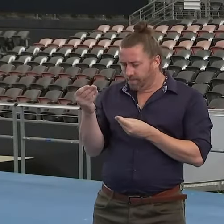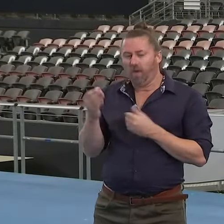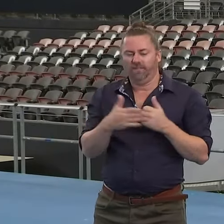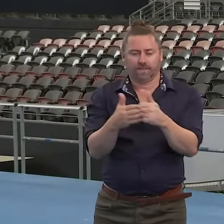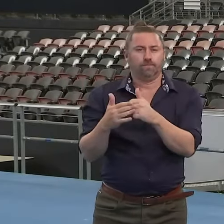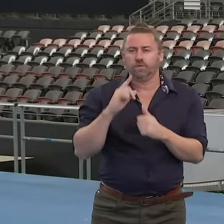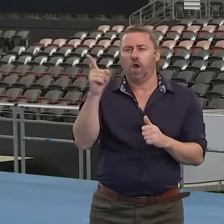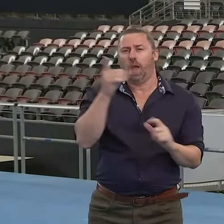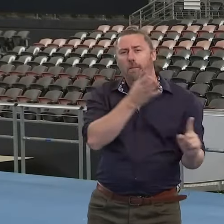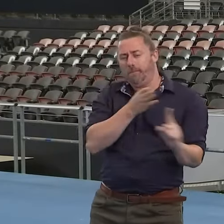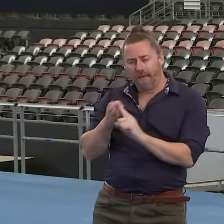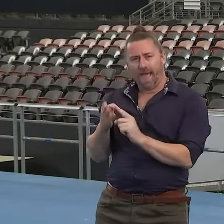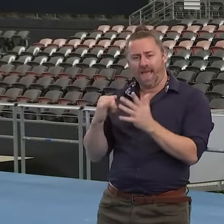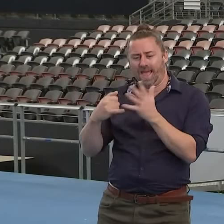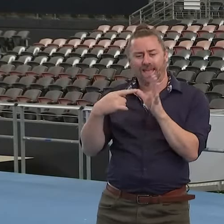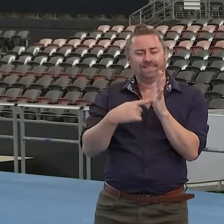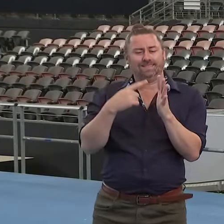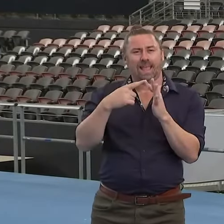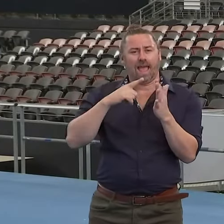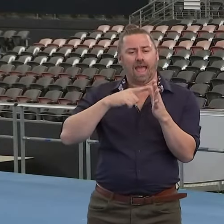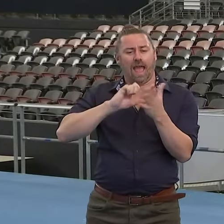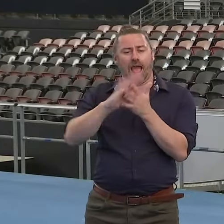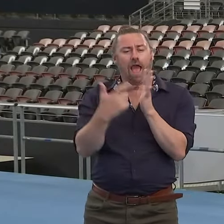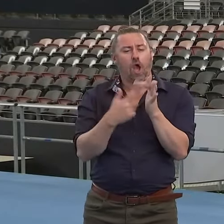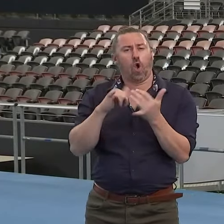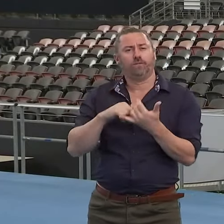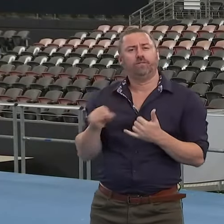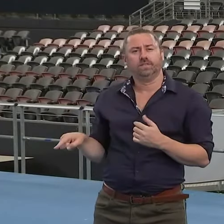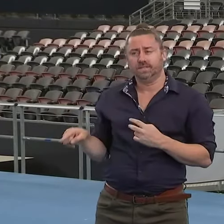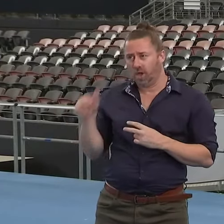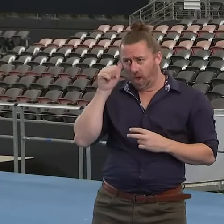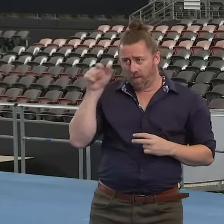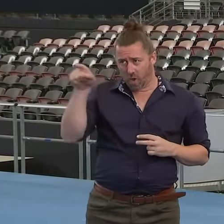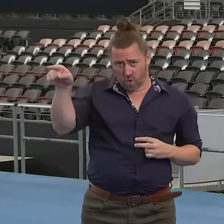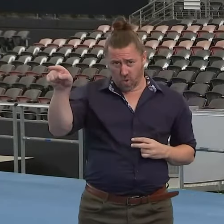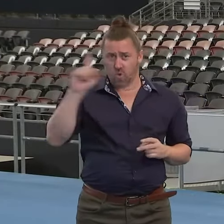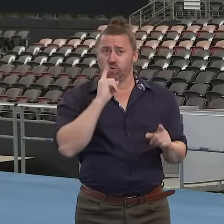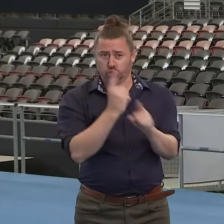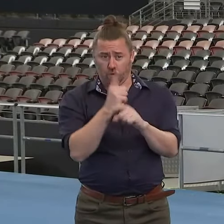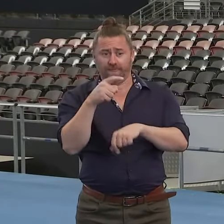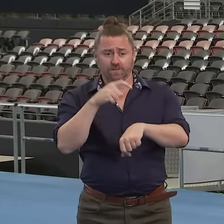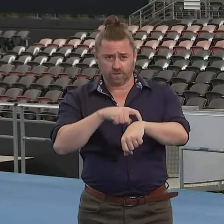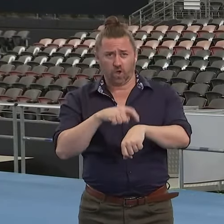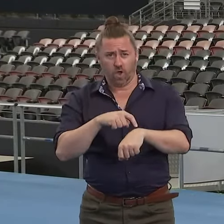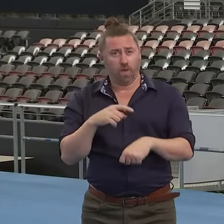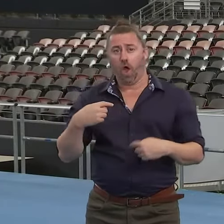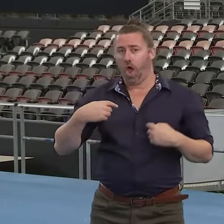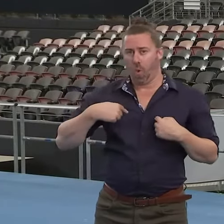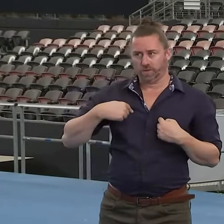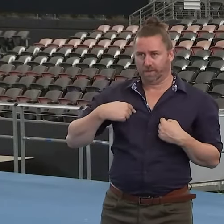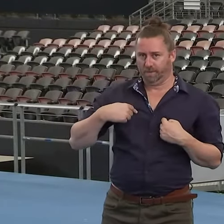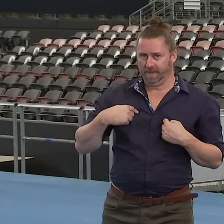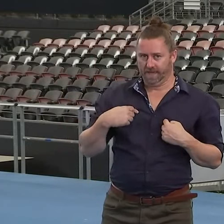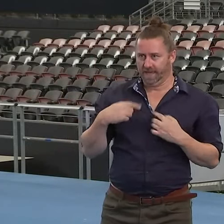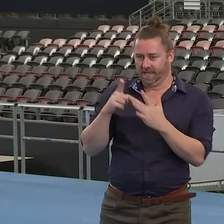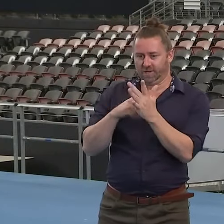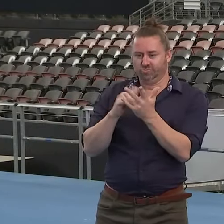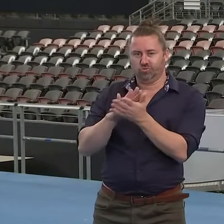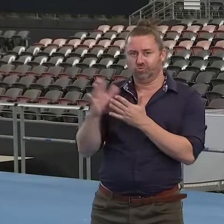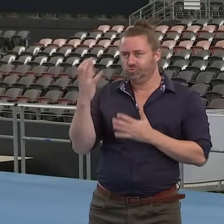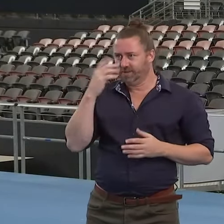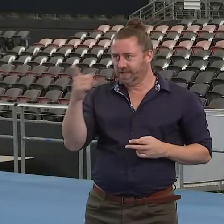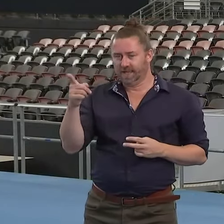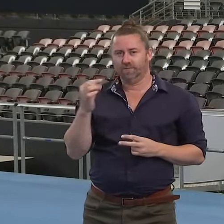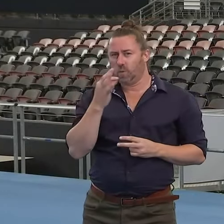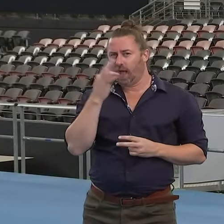state archivist reports, I've been falsely commissioned that report. I remember you distinctly talking about it at the time. Yeah, it wasn't me, Josh. So you'll have to ask,